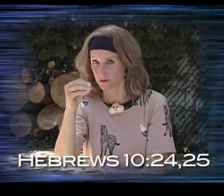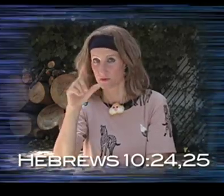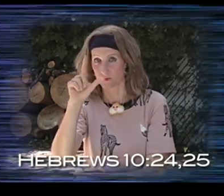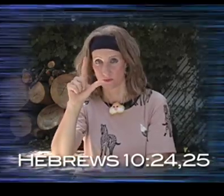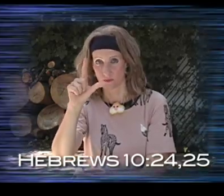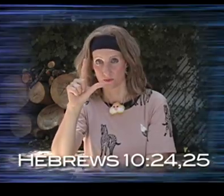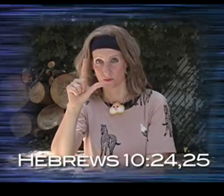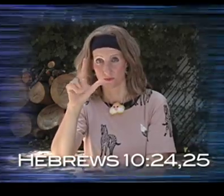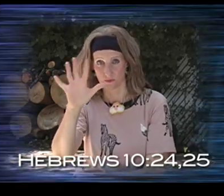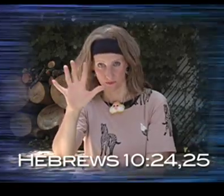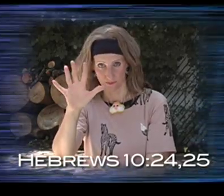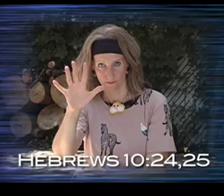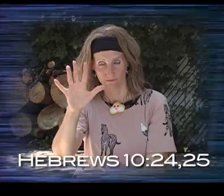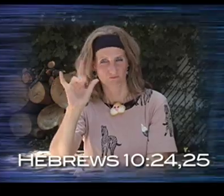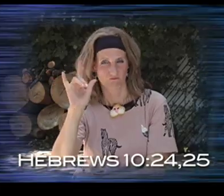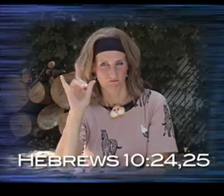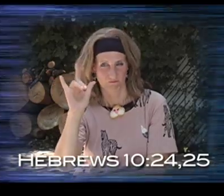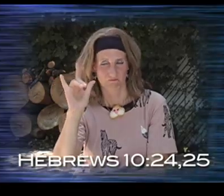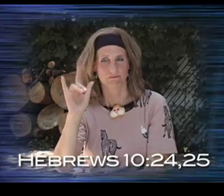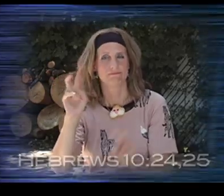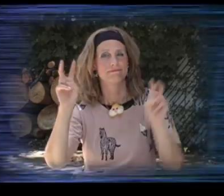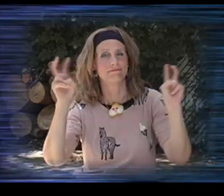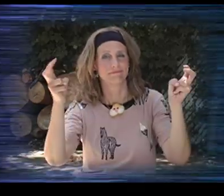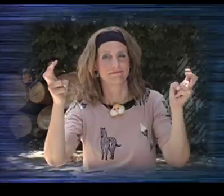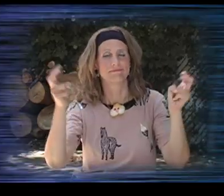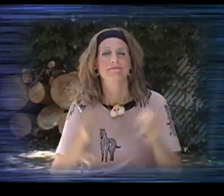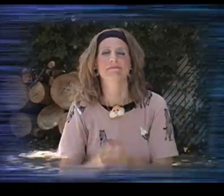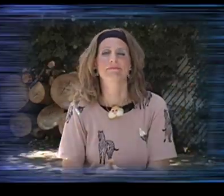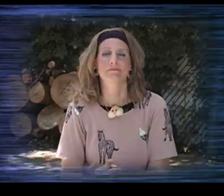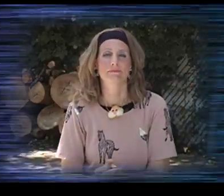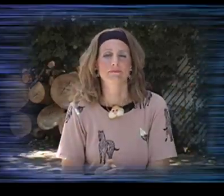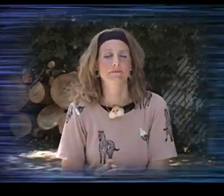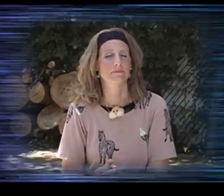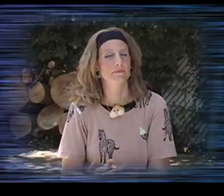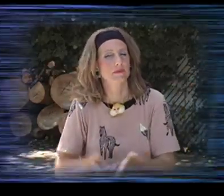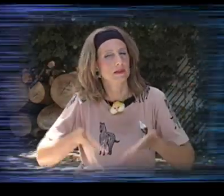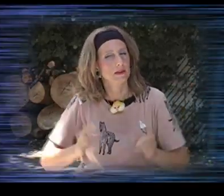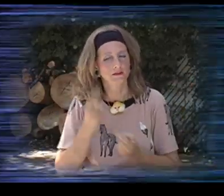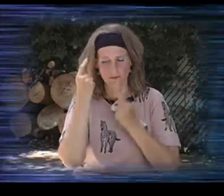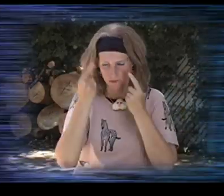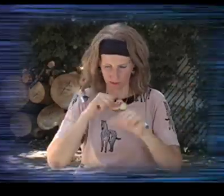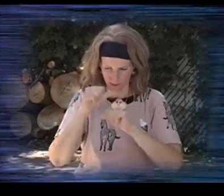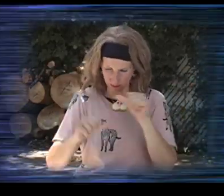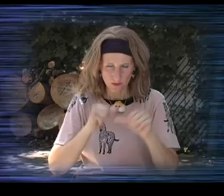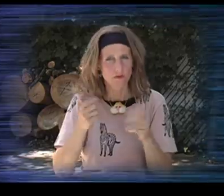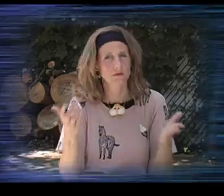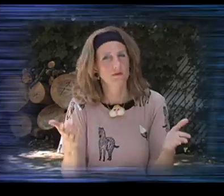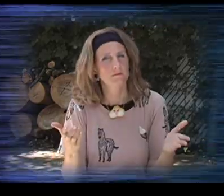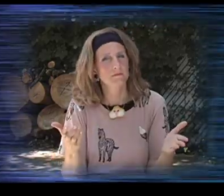let's think about each other and